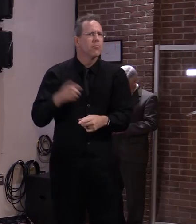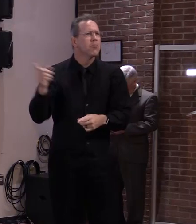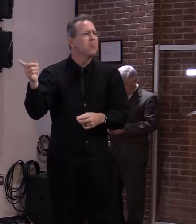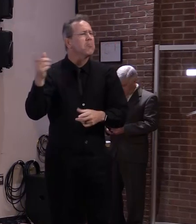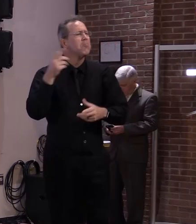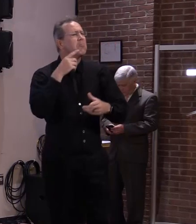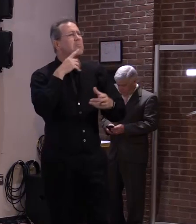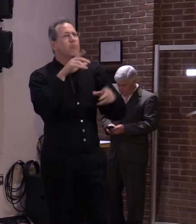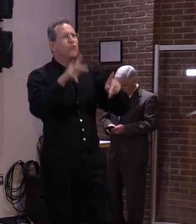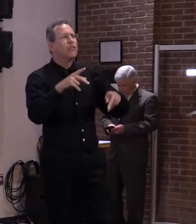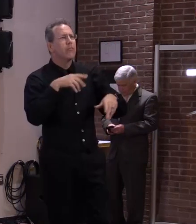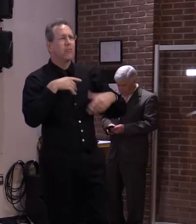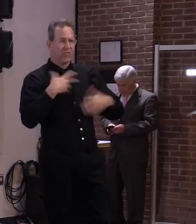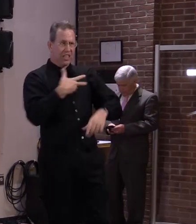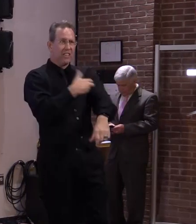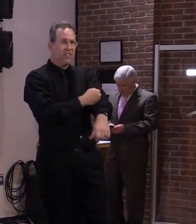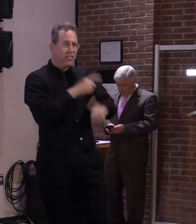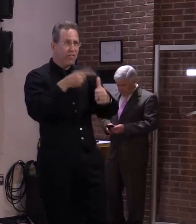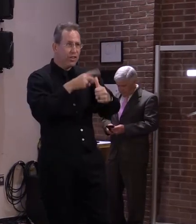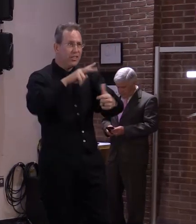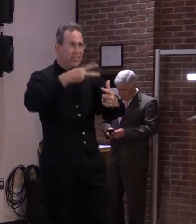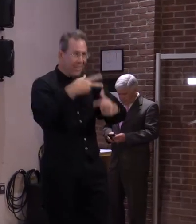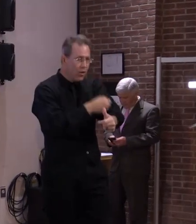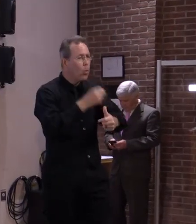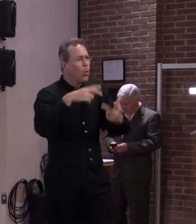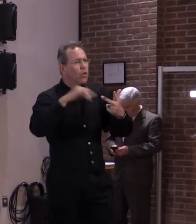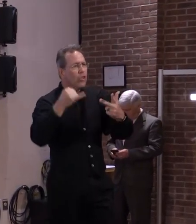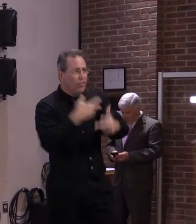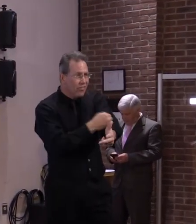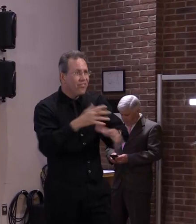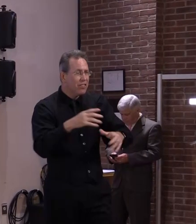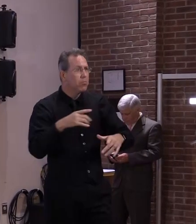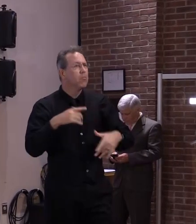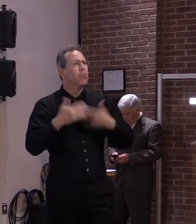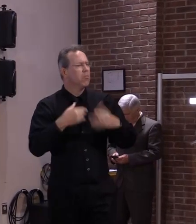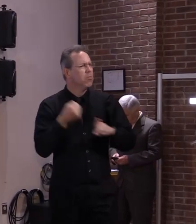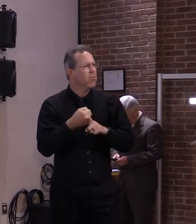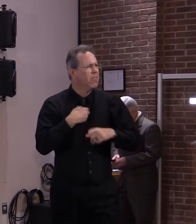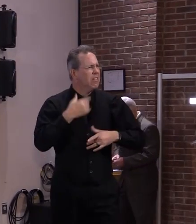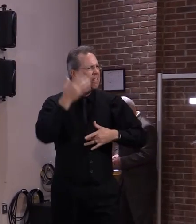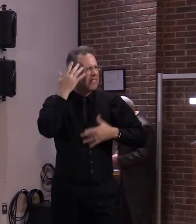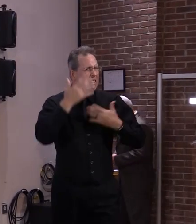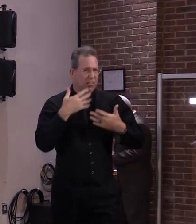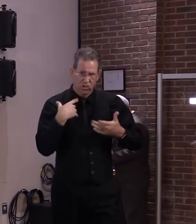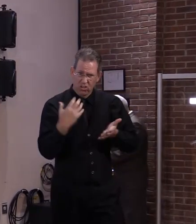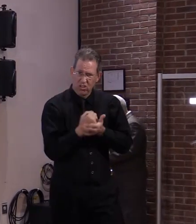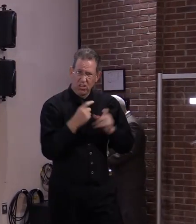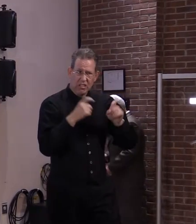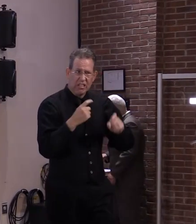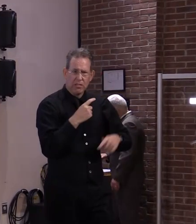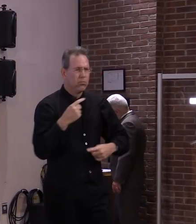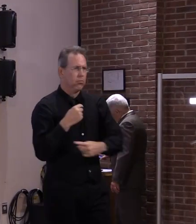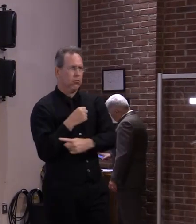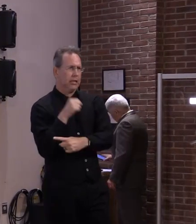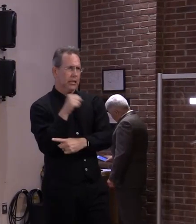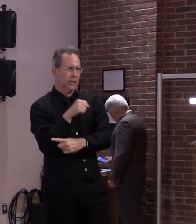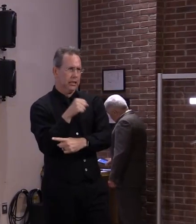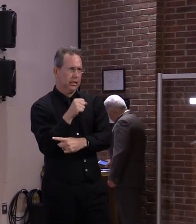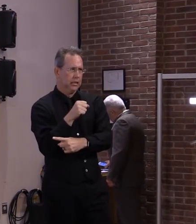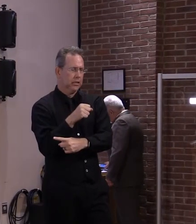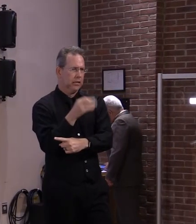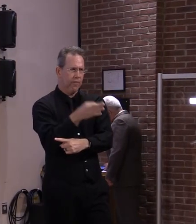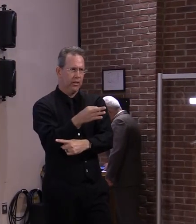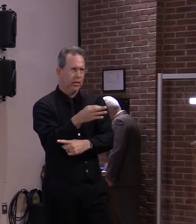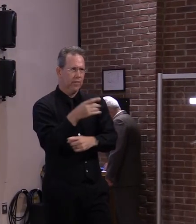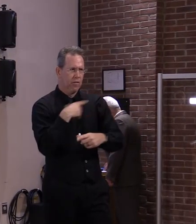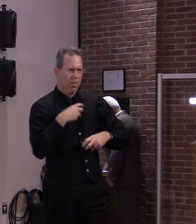where COVID is still in the environment. It's around us. So if someone has anything on the symptom